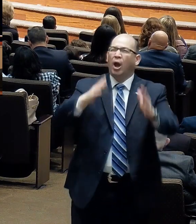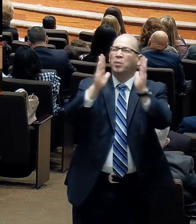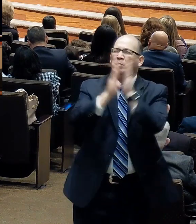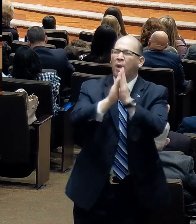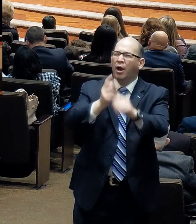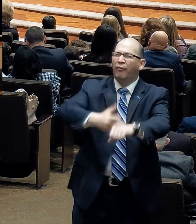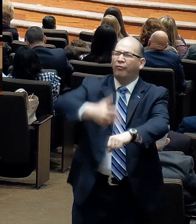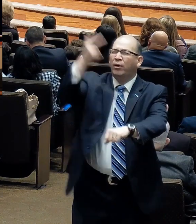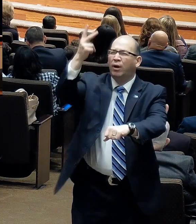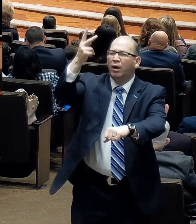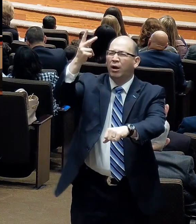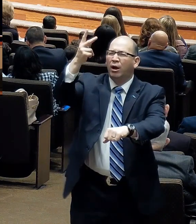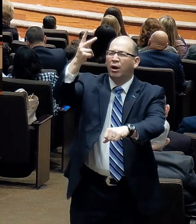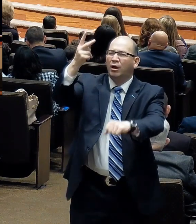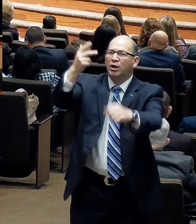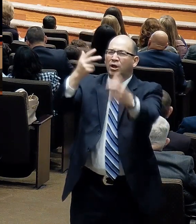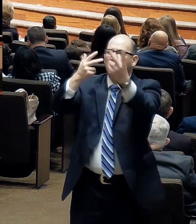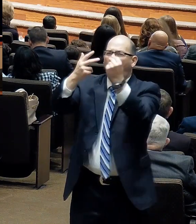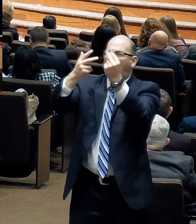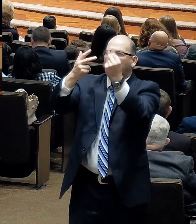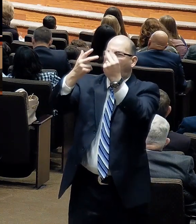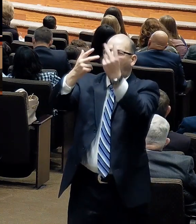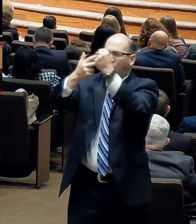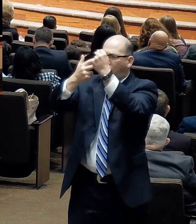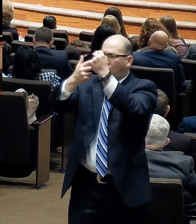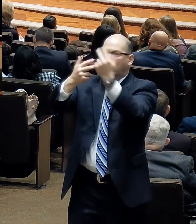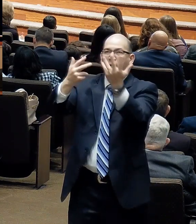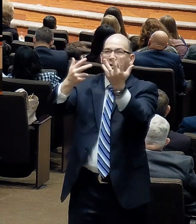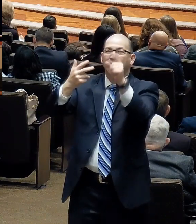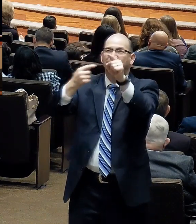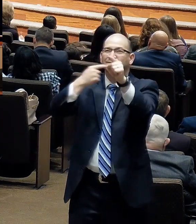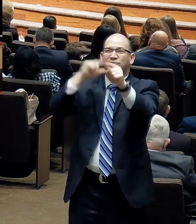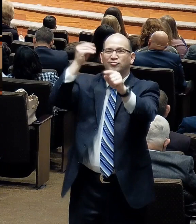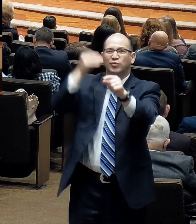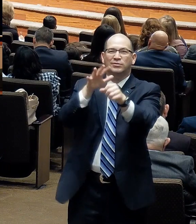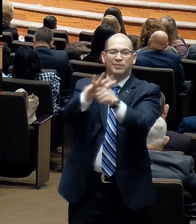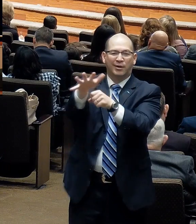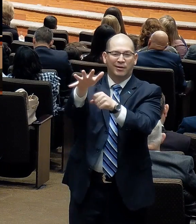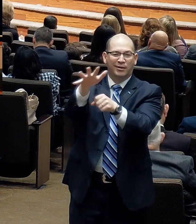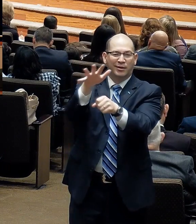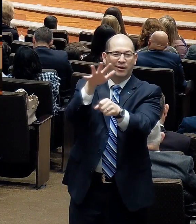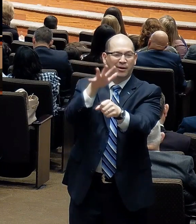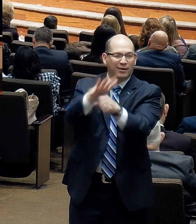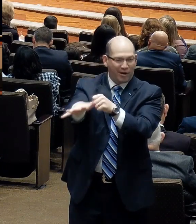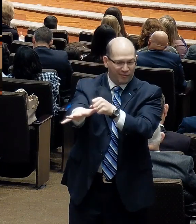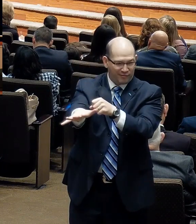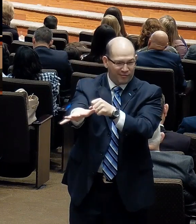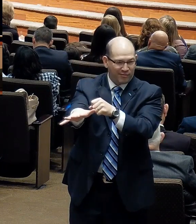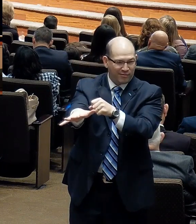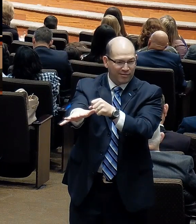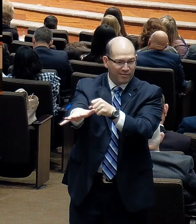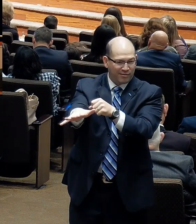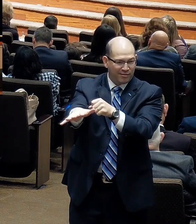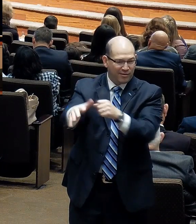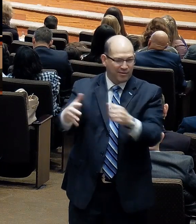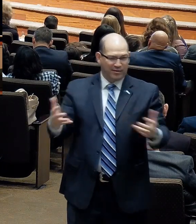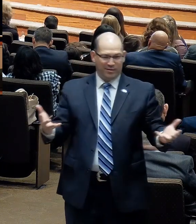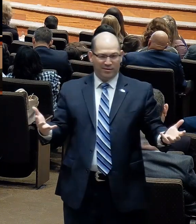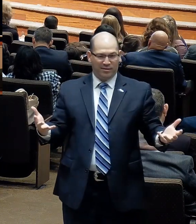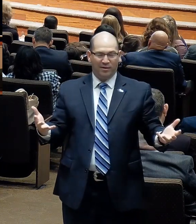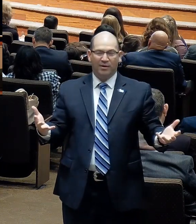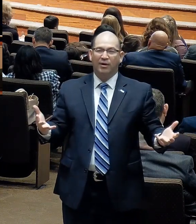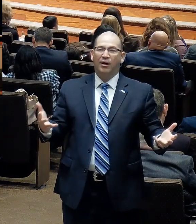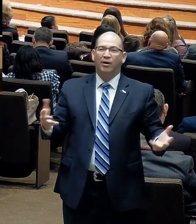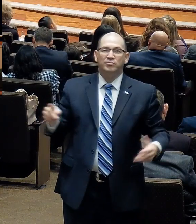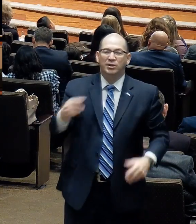He didn't answer it. What did he say? My grace is sufficient. My strength is made perfect in weakness. He said, I've come to the place that when